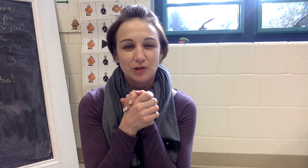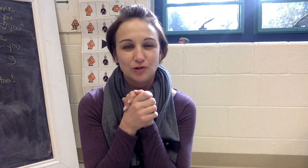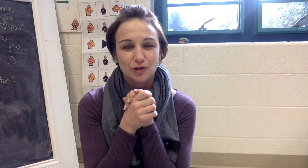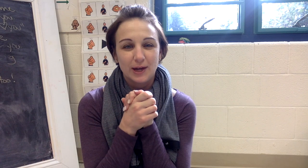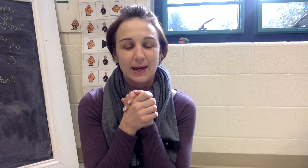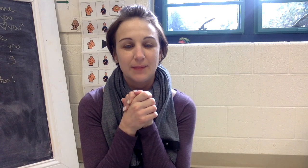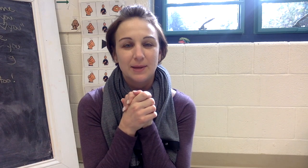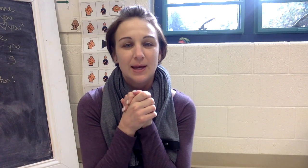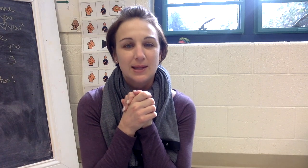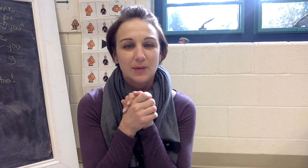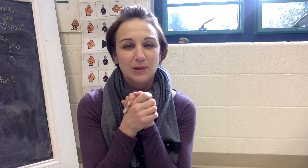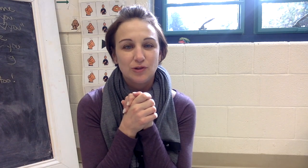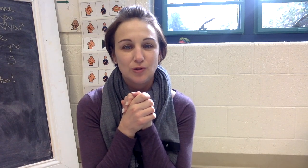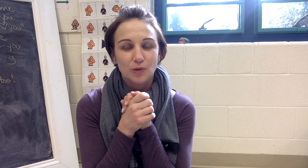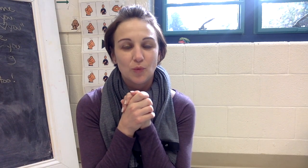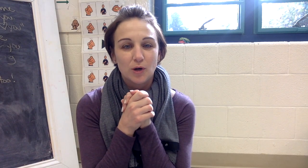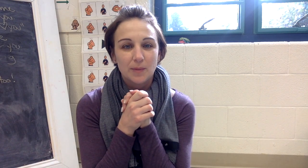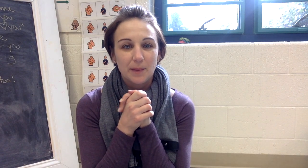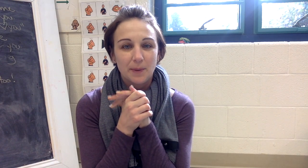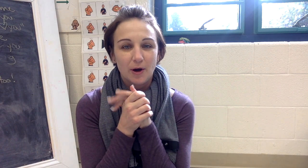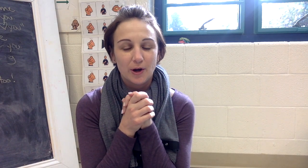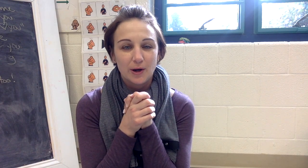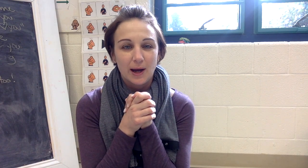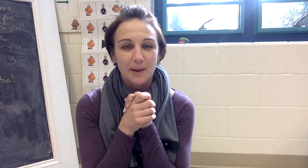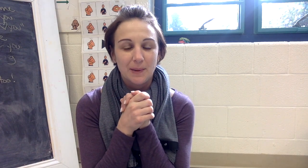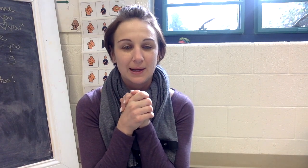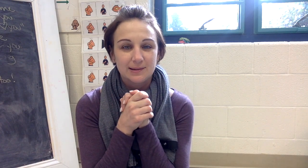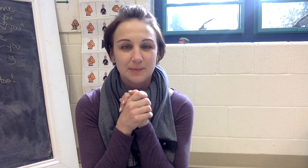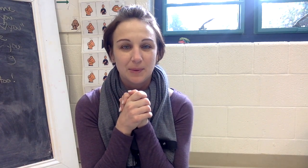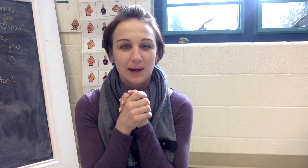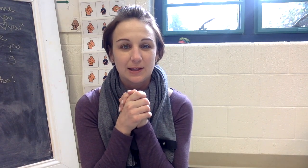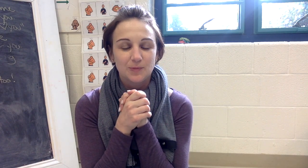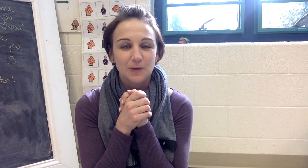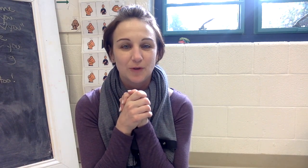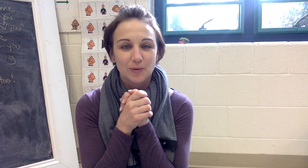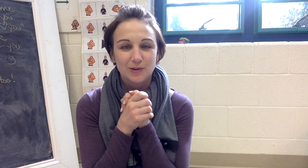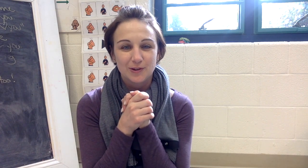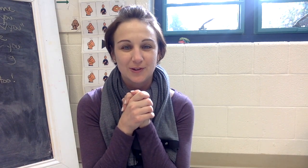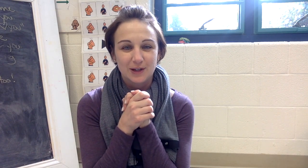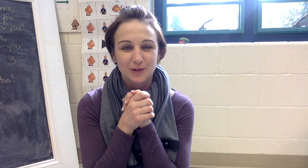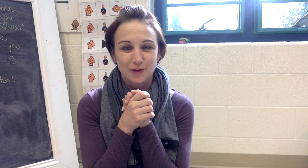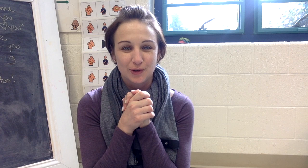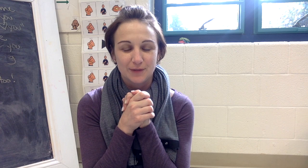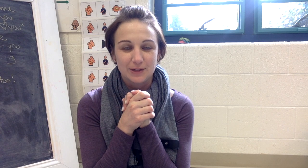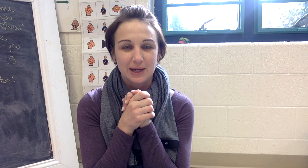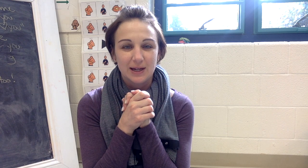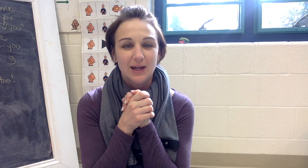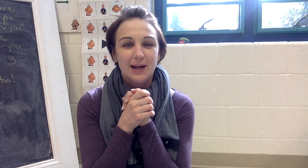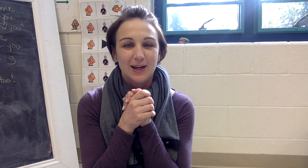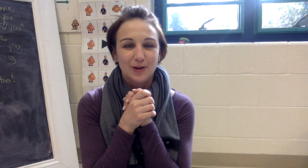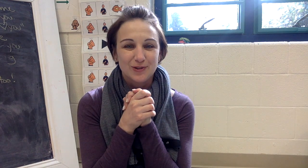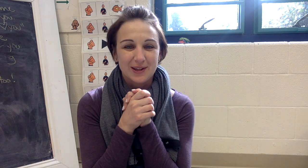gesture game, that we do to warm up our minds and bodies before we start singing circle every day. It goes like